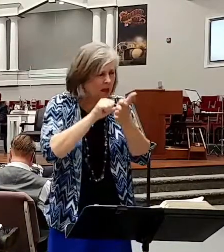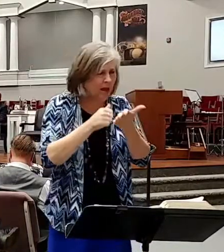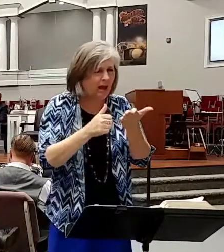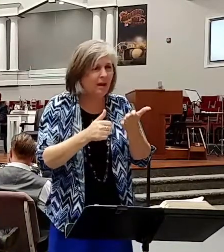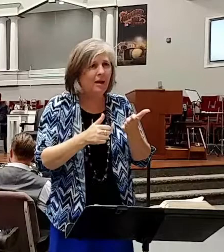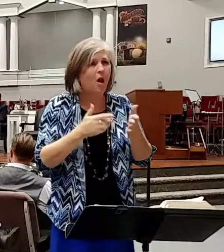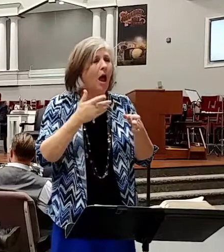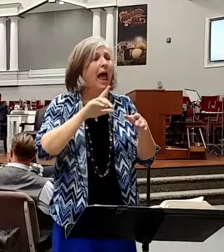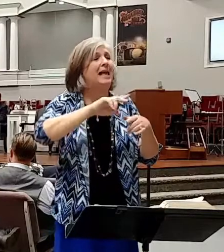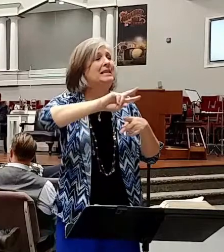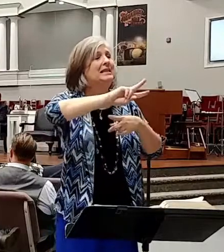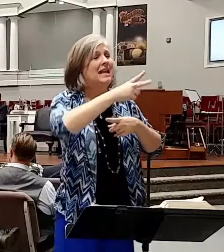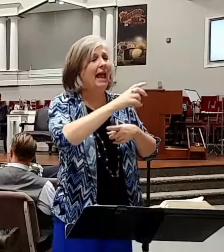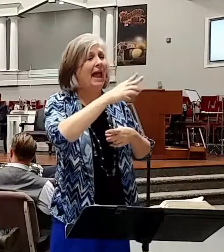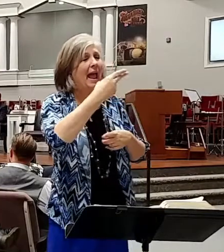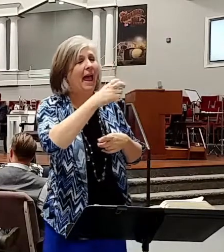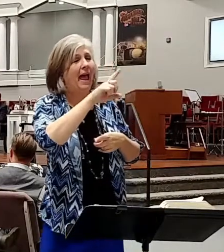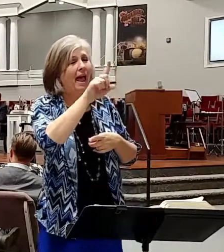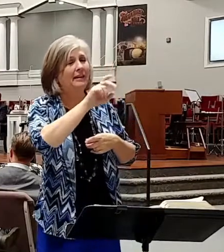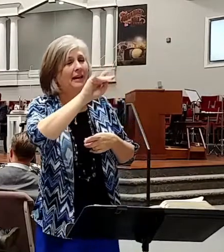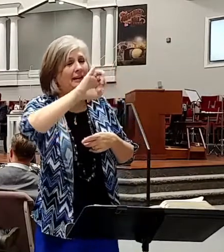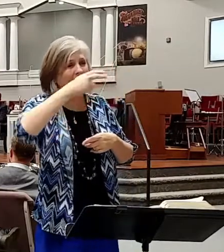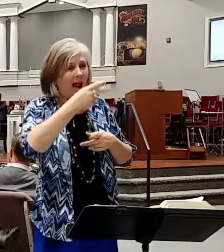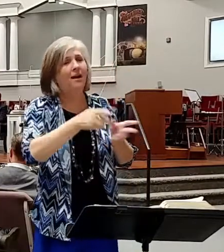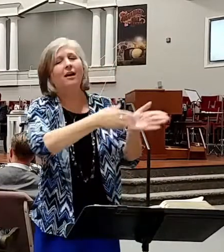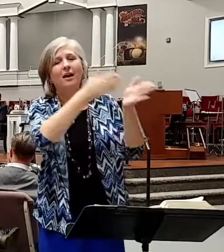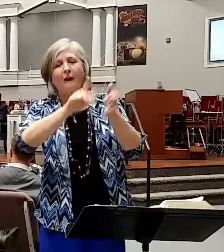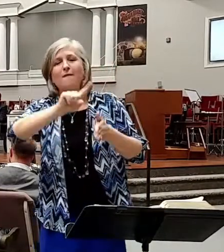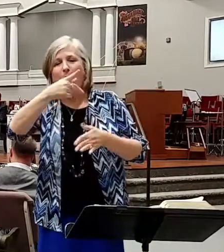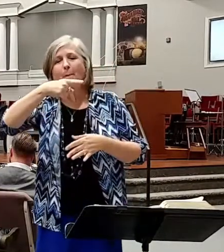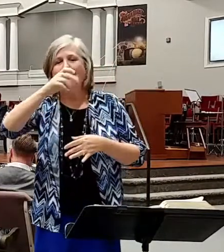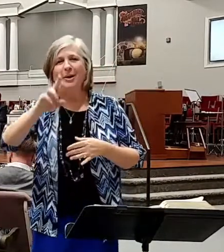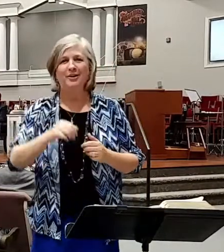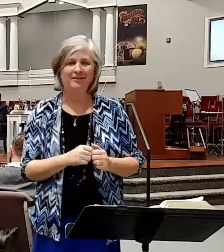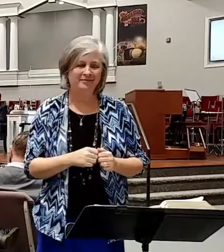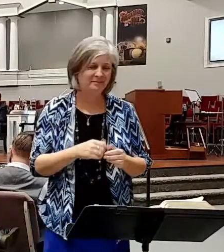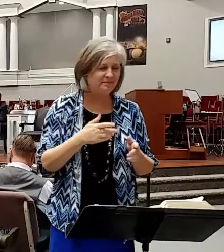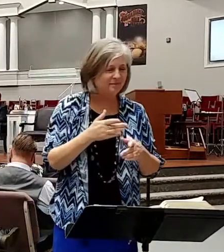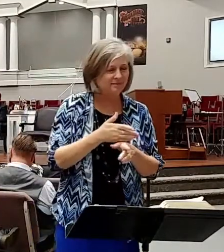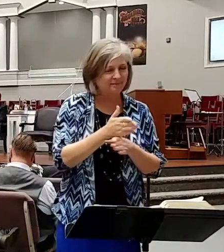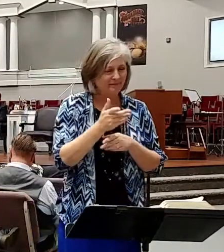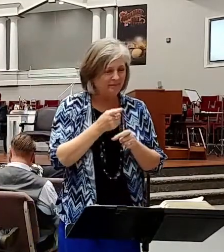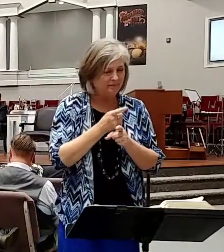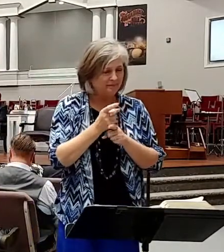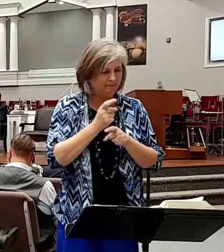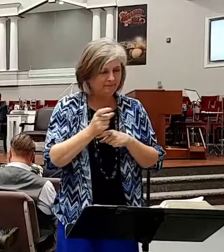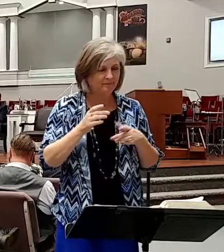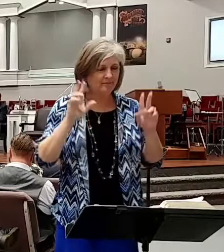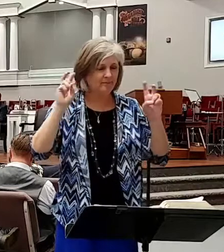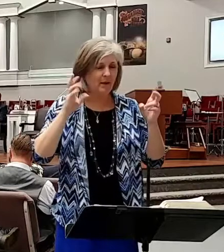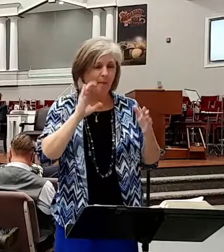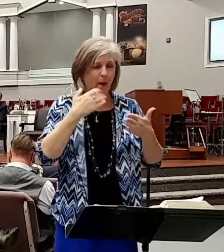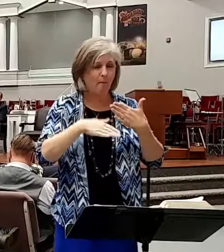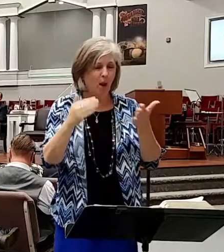Hezekiah, would you find it please? Being born again, not of corruptible seed, but of incorruptible by the Word of God, which liveth and abides forever. Number one,